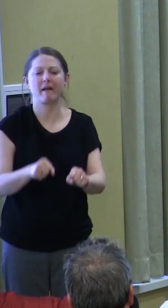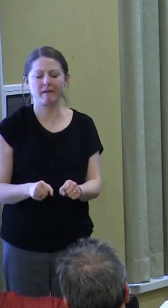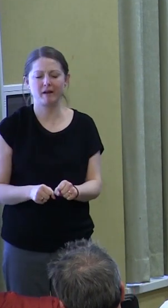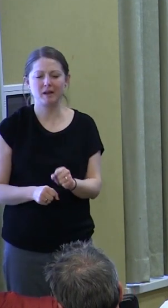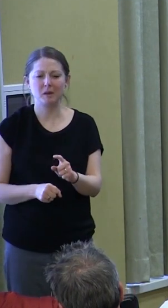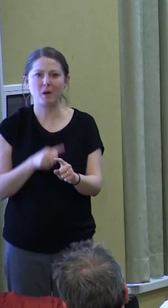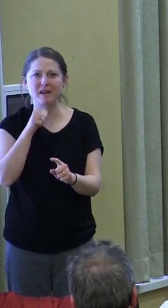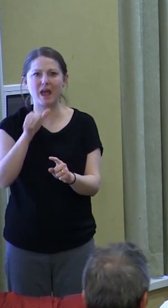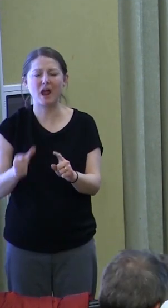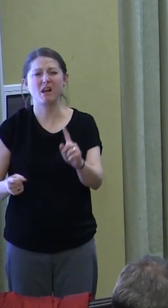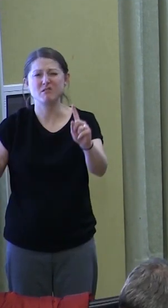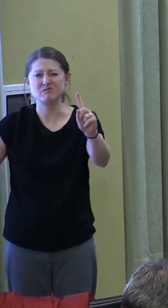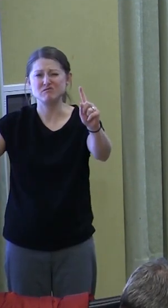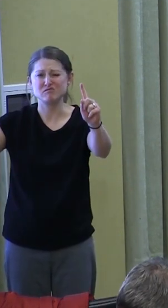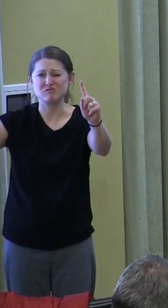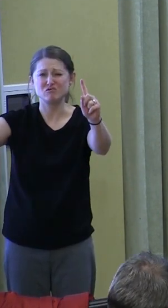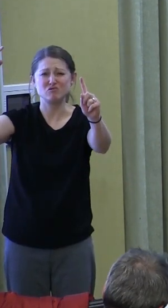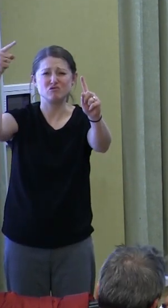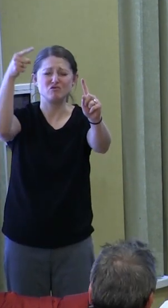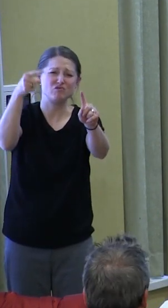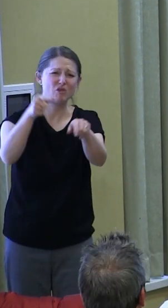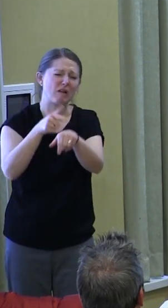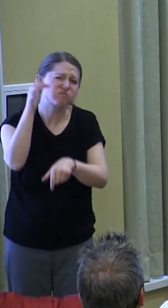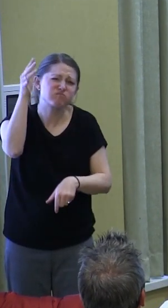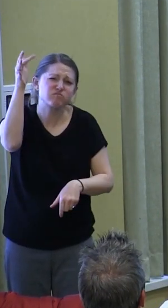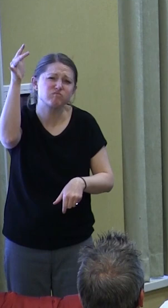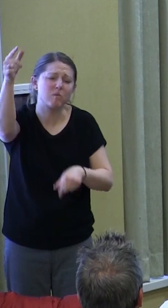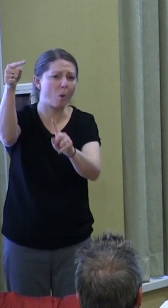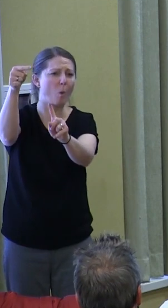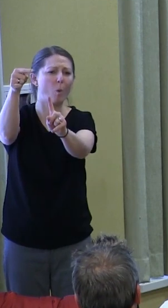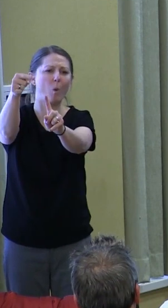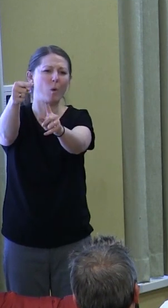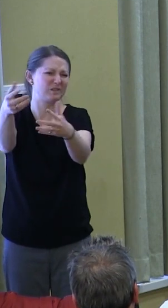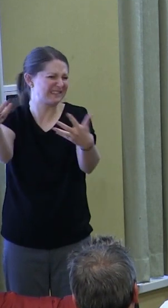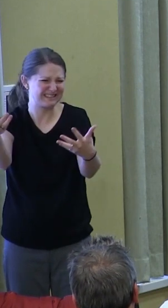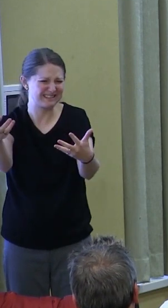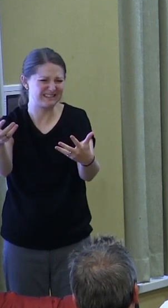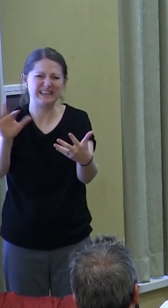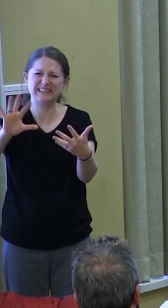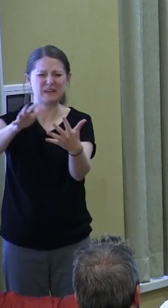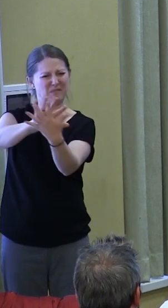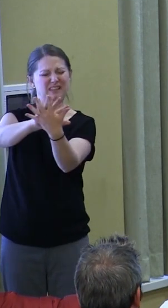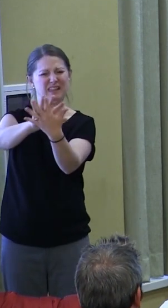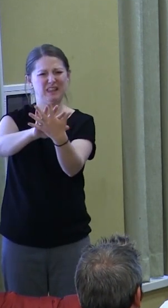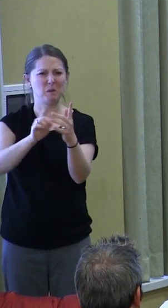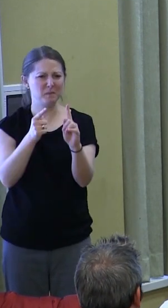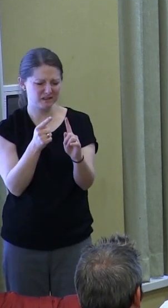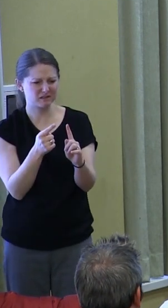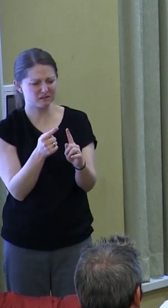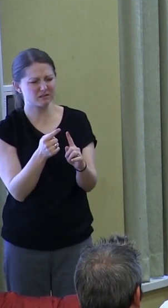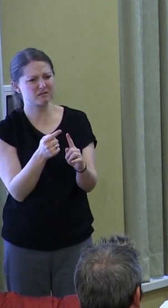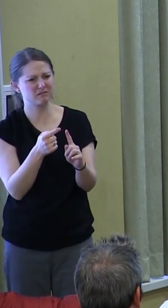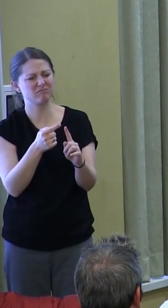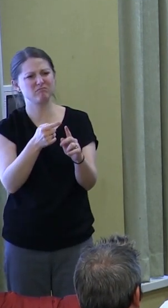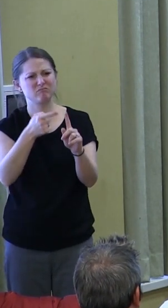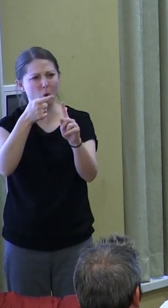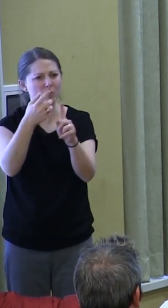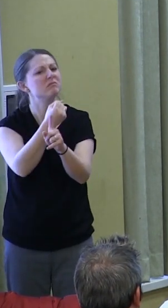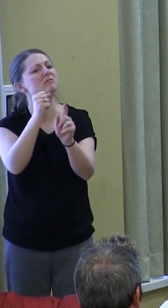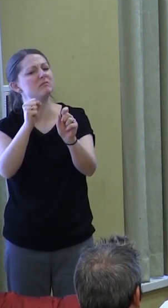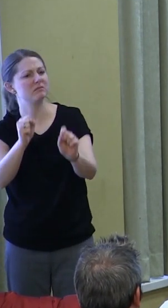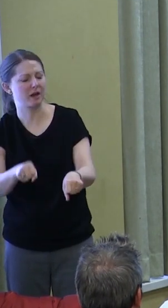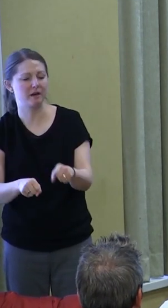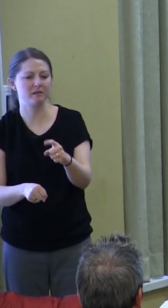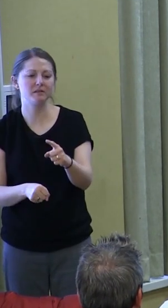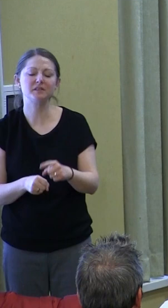those overarching, long-term, far-off goals and some distant final endpoint in the future. Those ends in